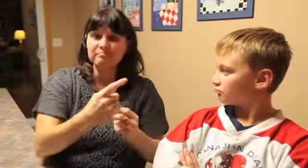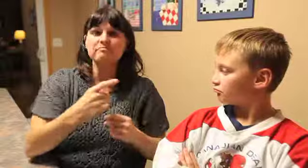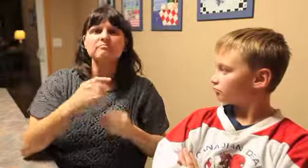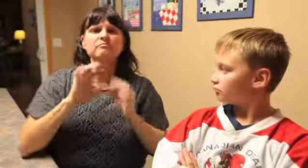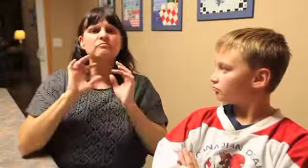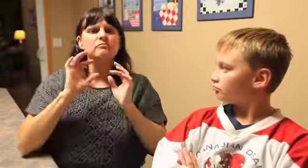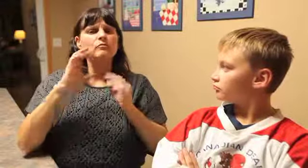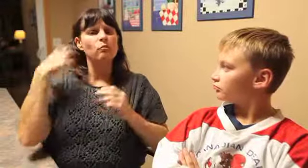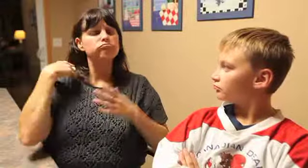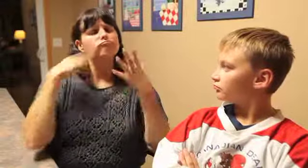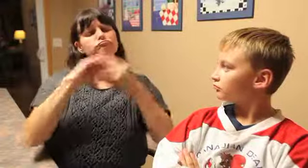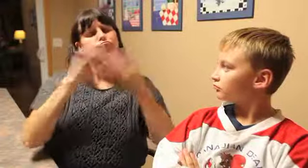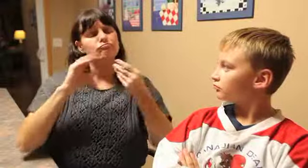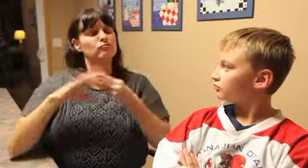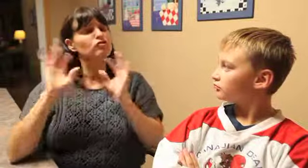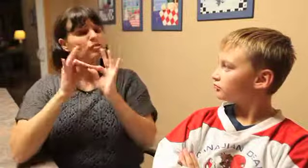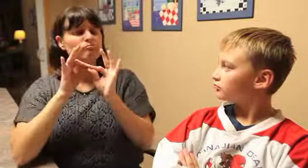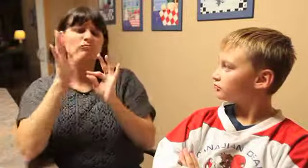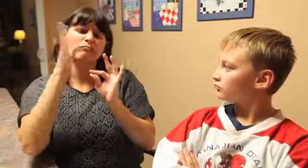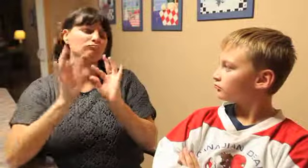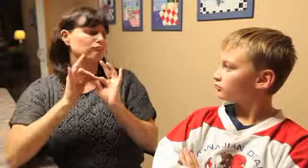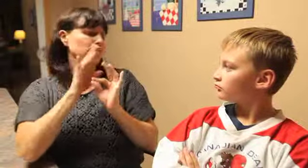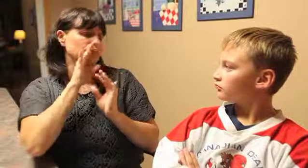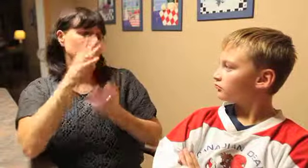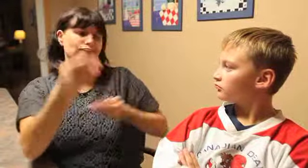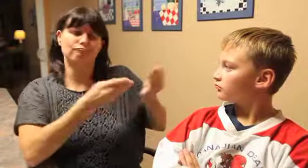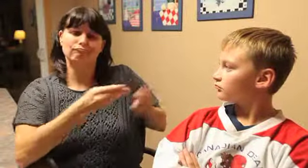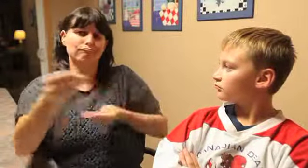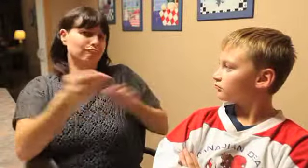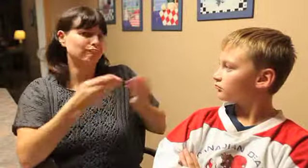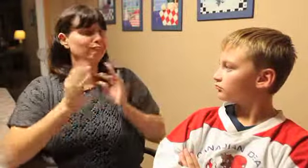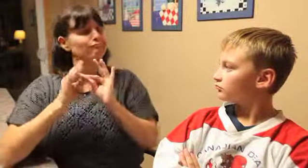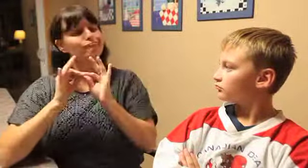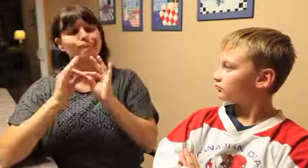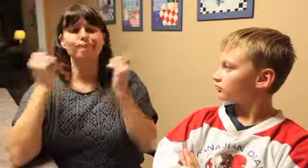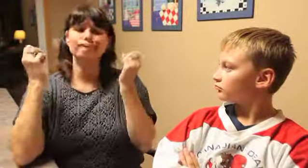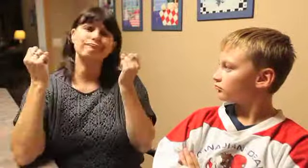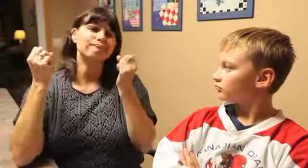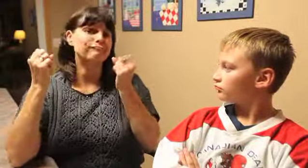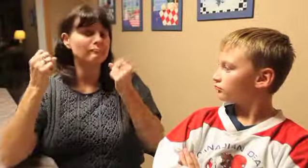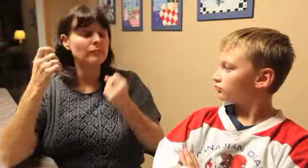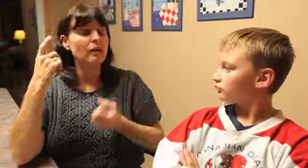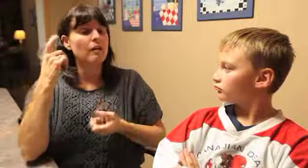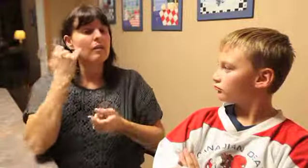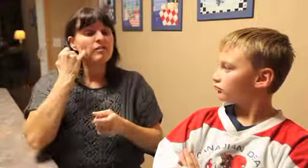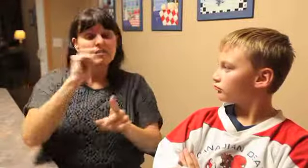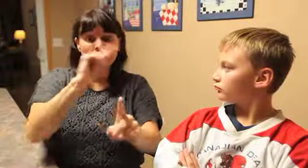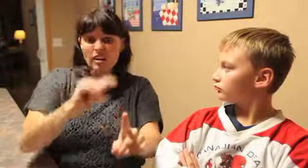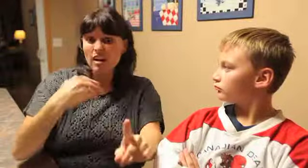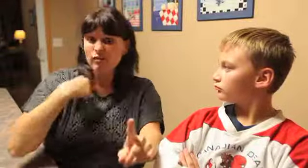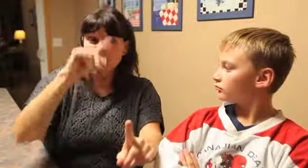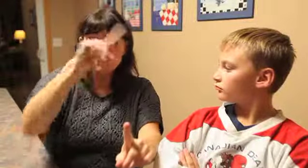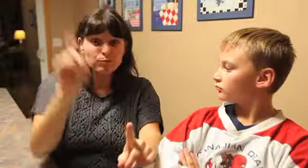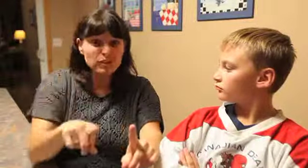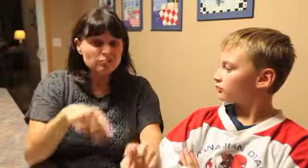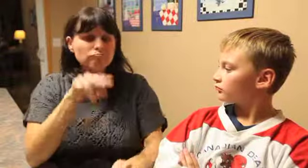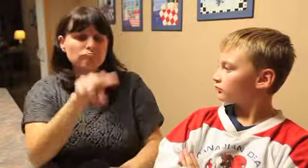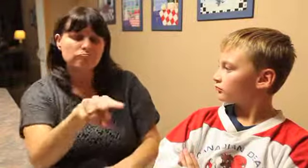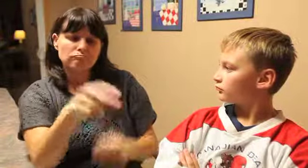the deaf individual my son who will be on the team so the interpreter would just be interpreting everything that's being said from the coach if Tylo